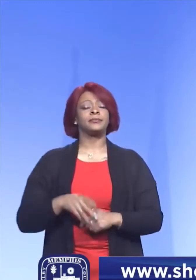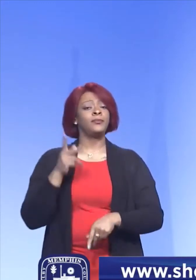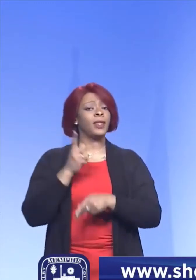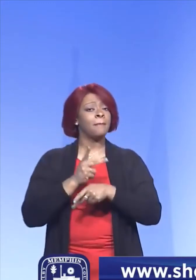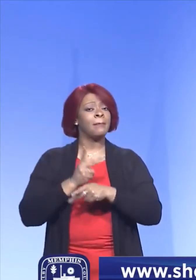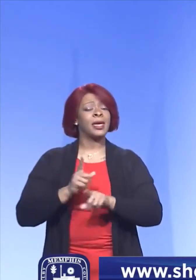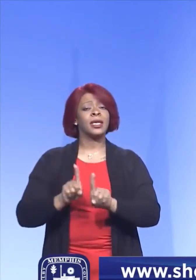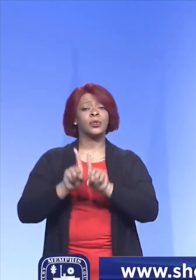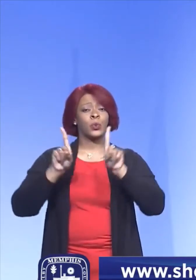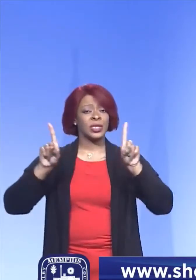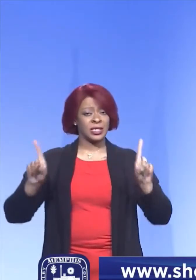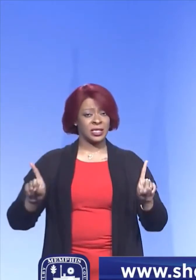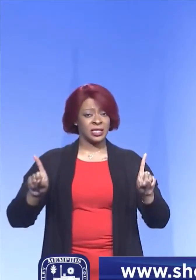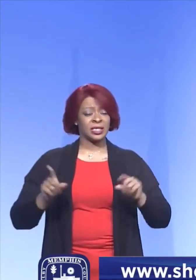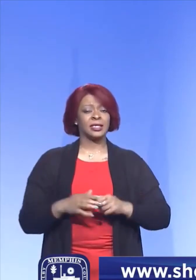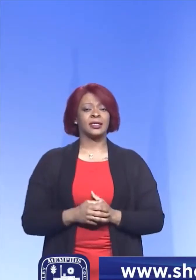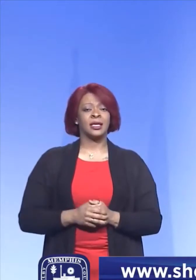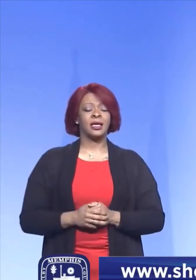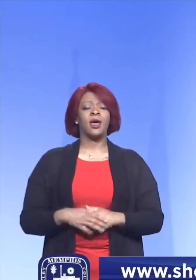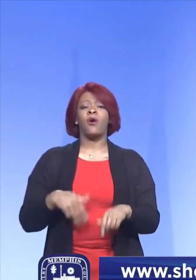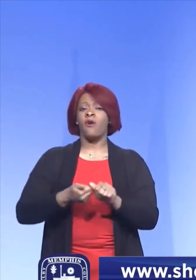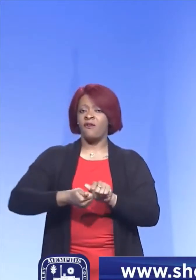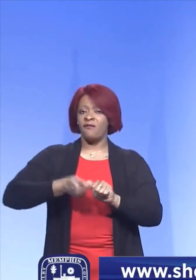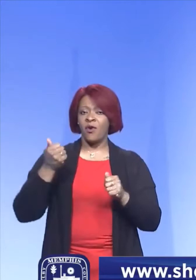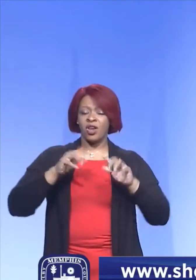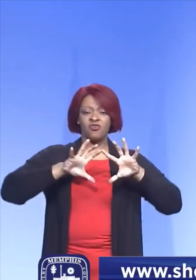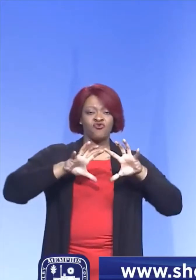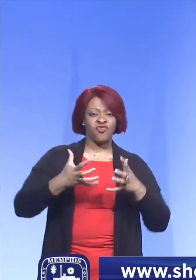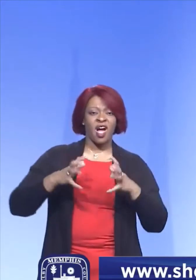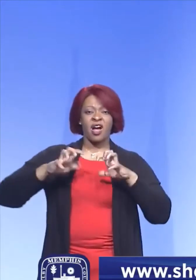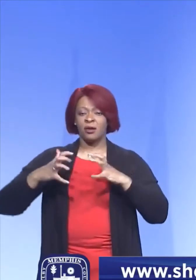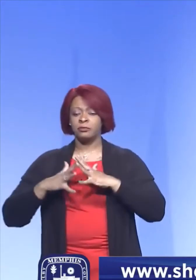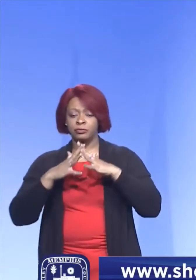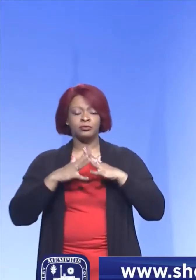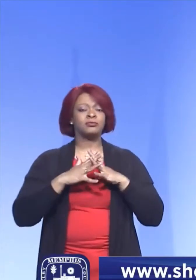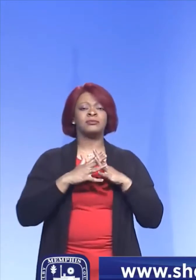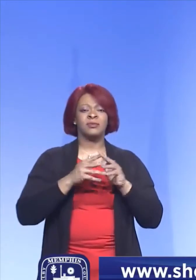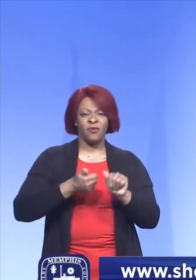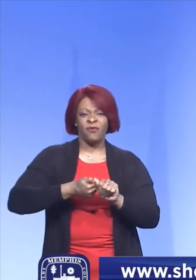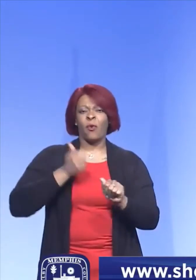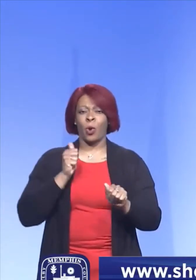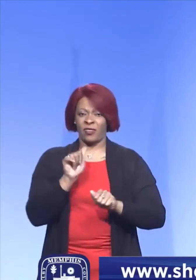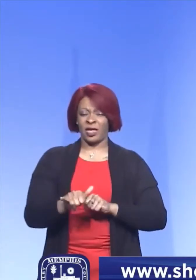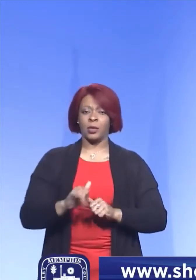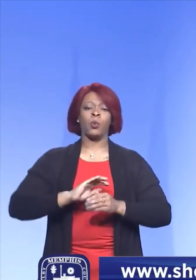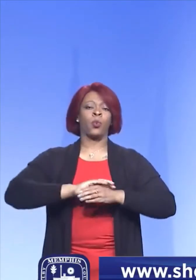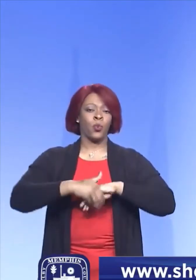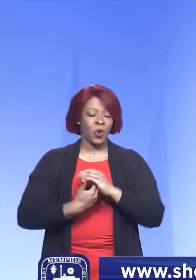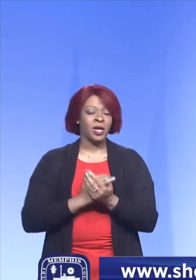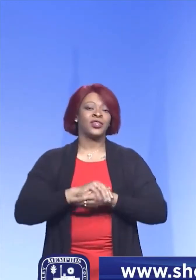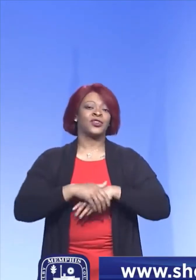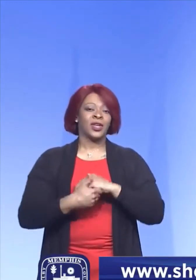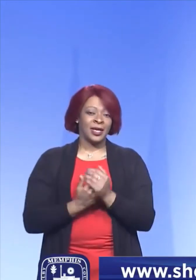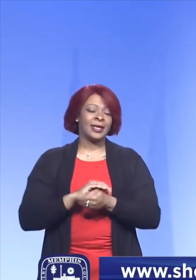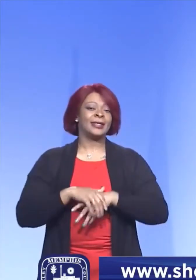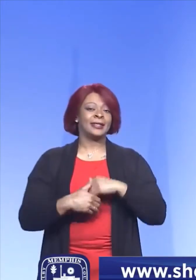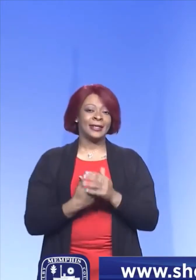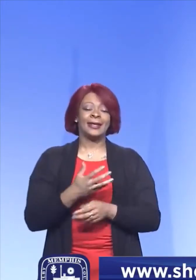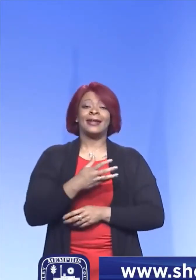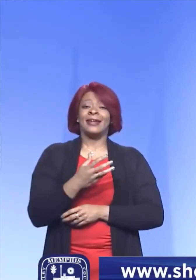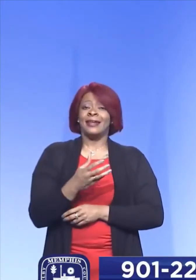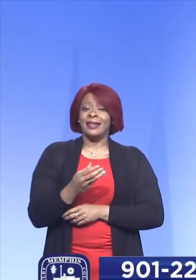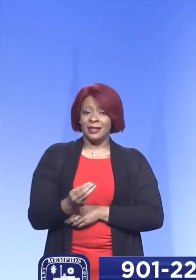social distancing, avoiding the crowds and gatherings, washing your hands and